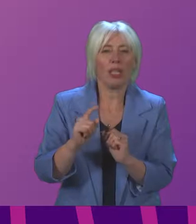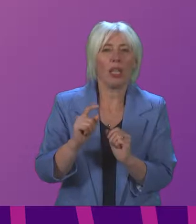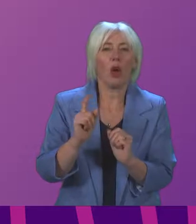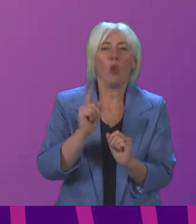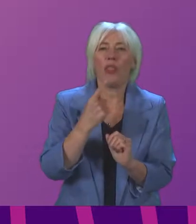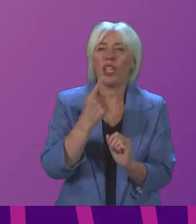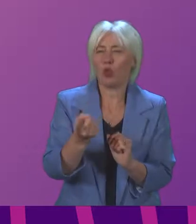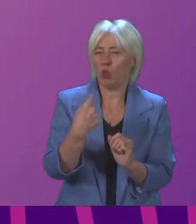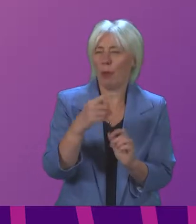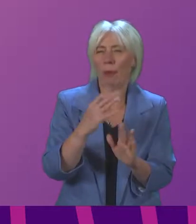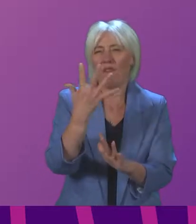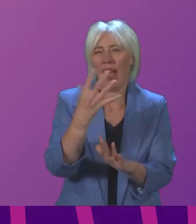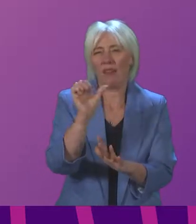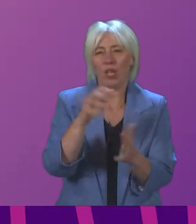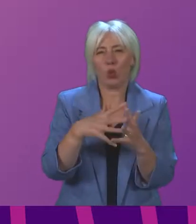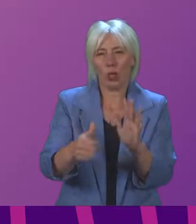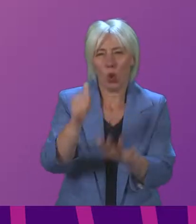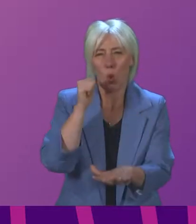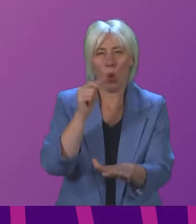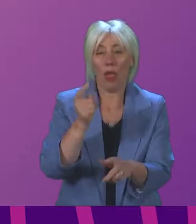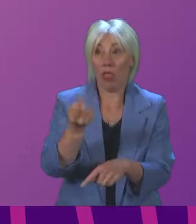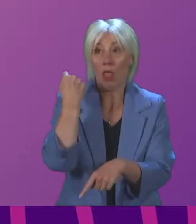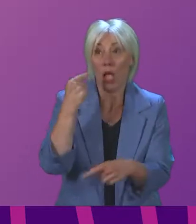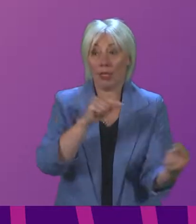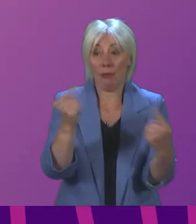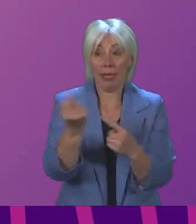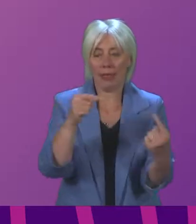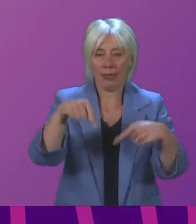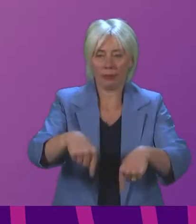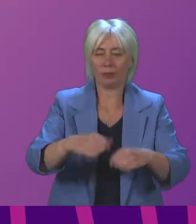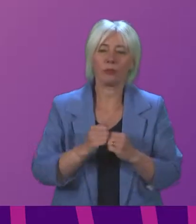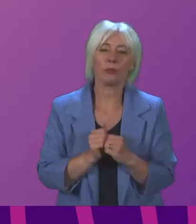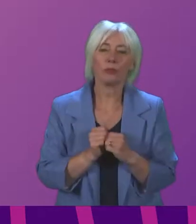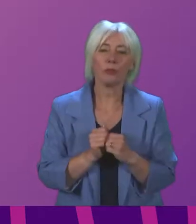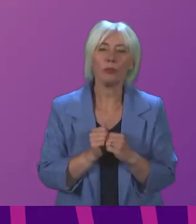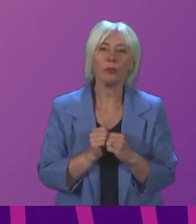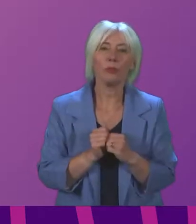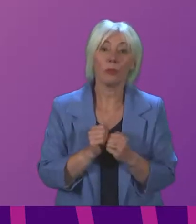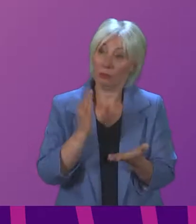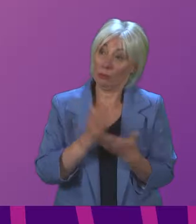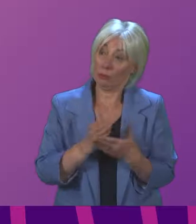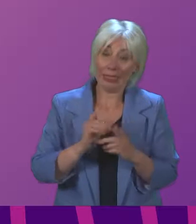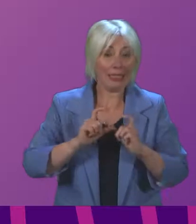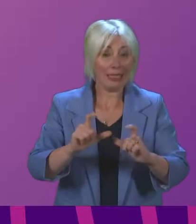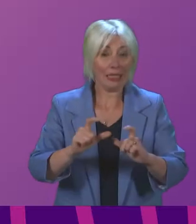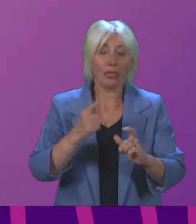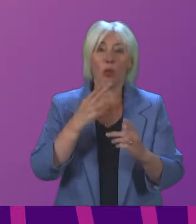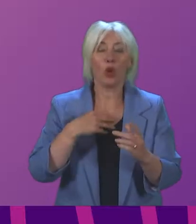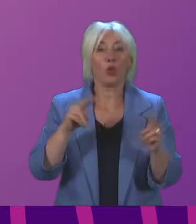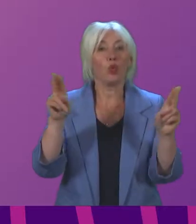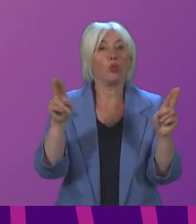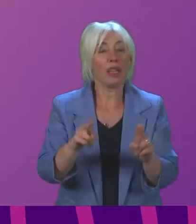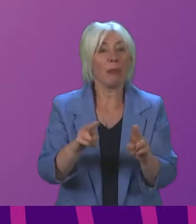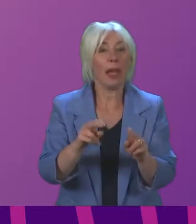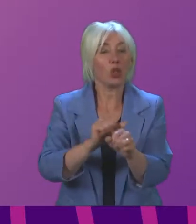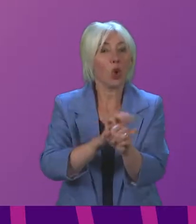five or six weeks ago when we had our last COVID debate in this chamber? And they are very much still of the view that whilst minimizing the COVID